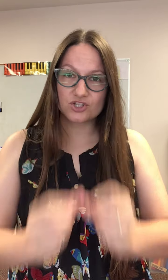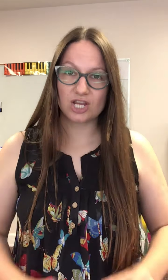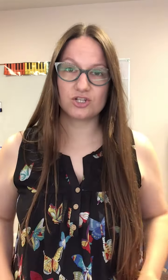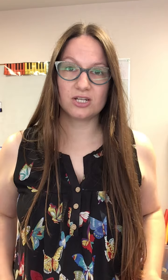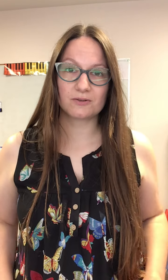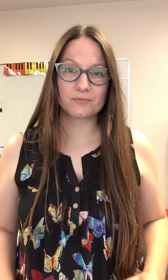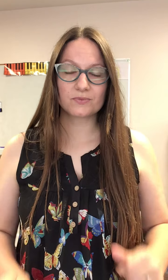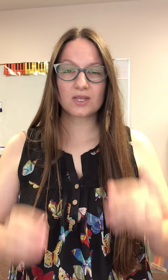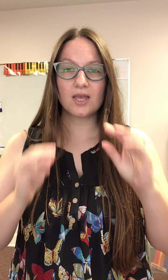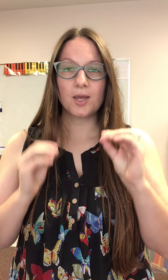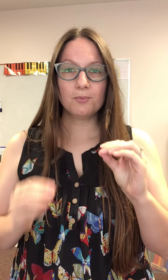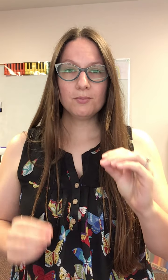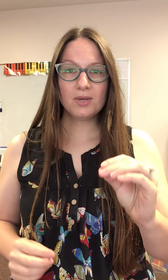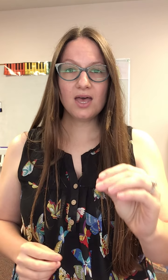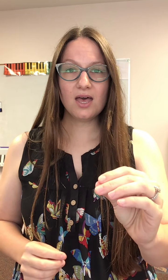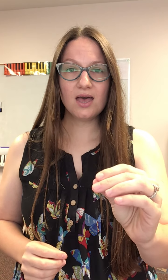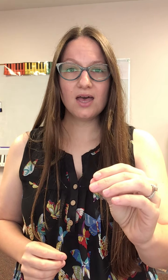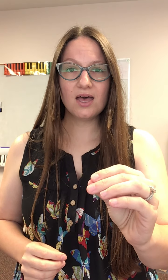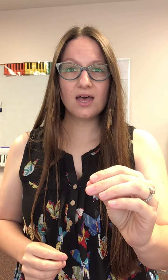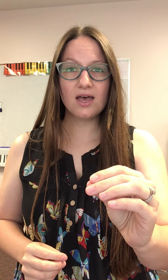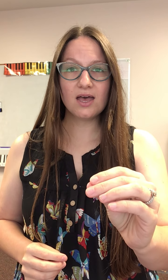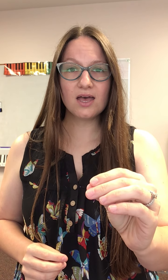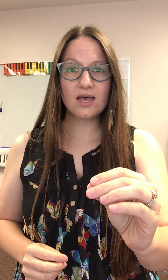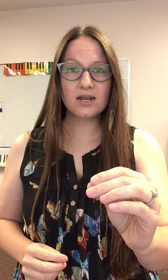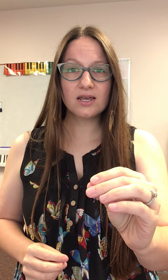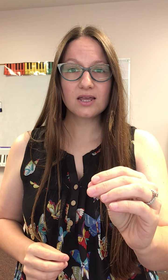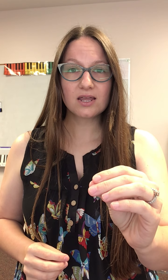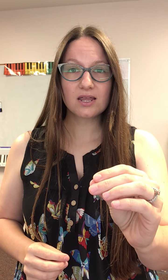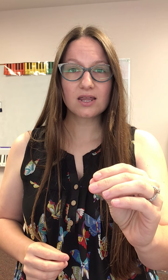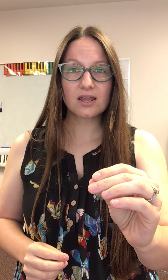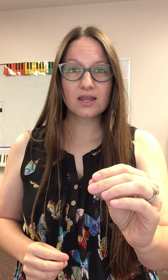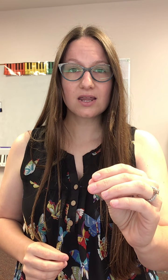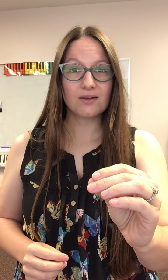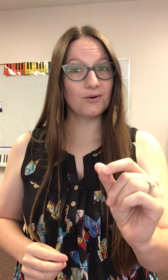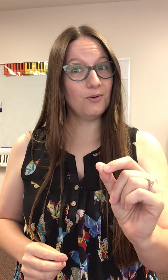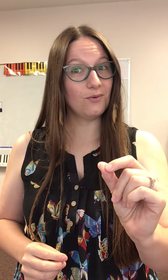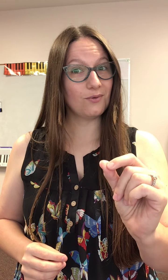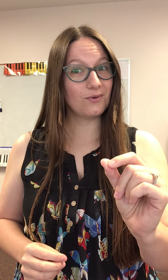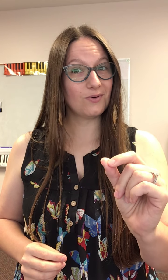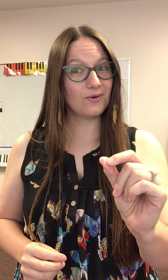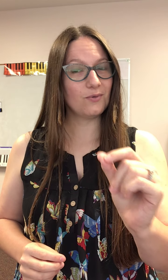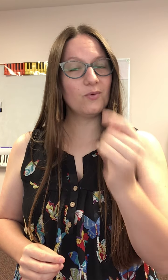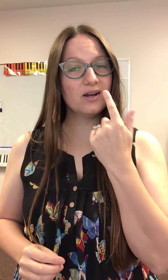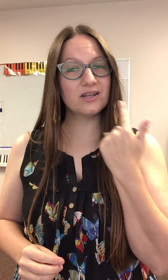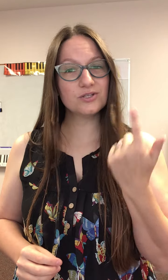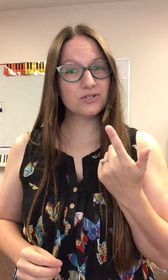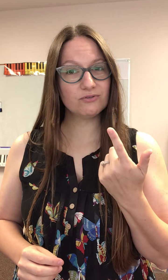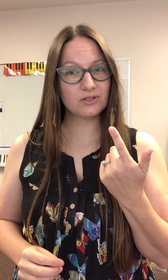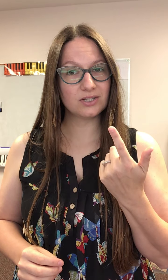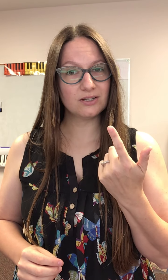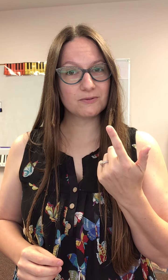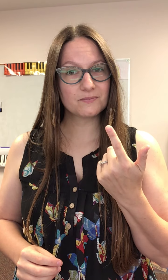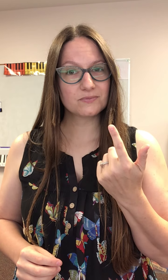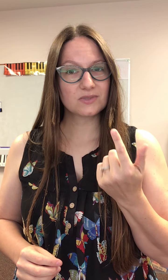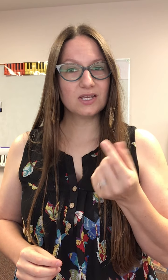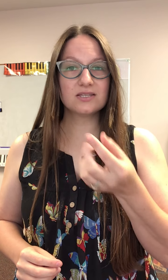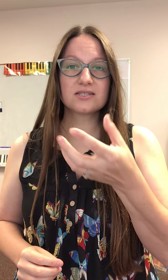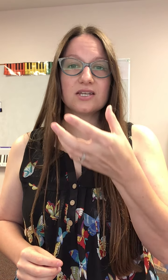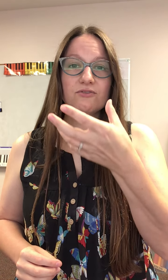changing bed oh what did I do differently instead of